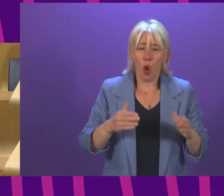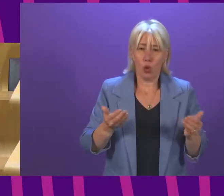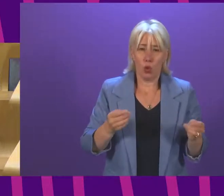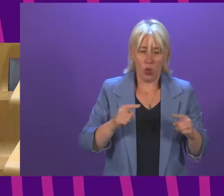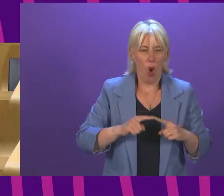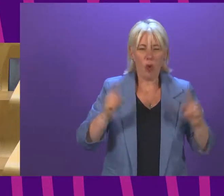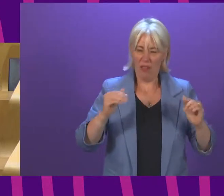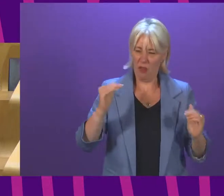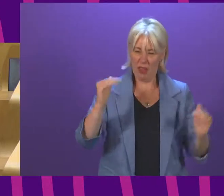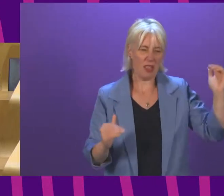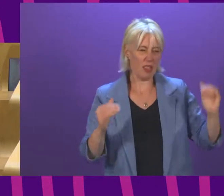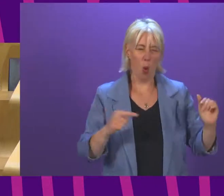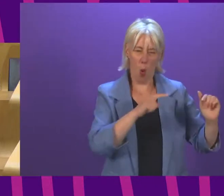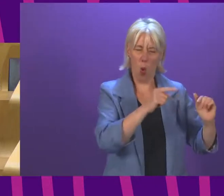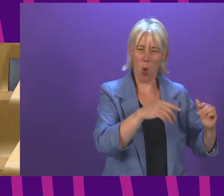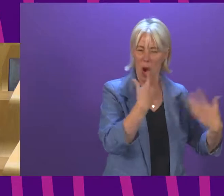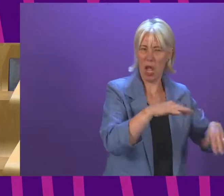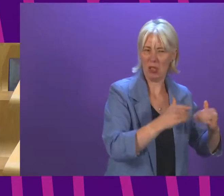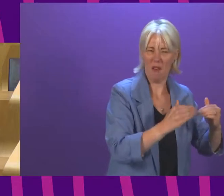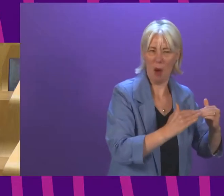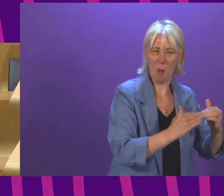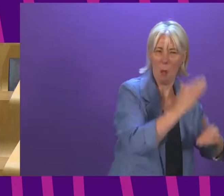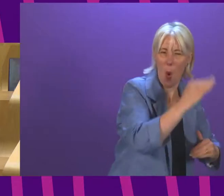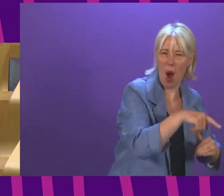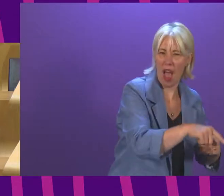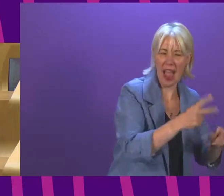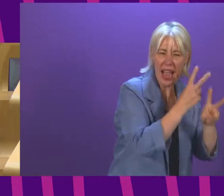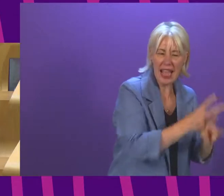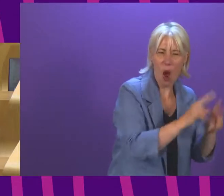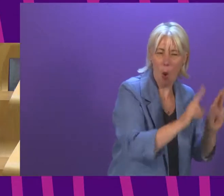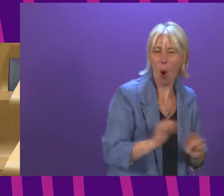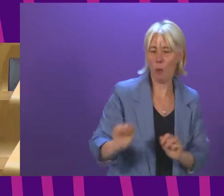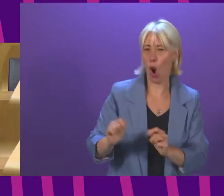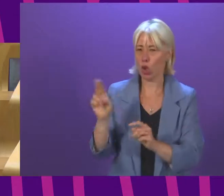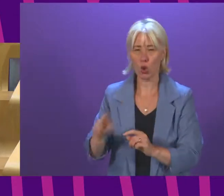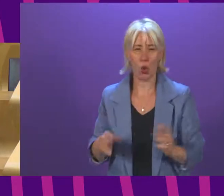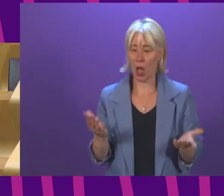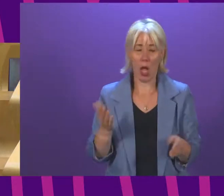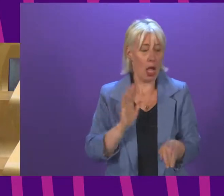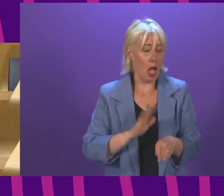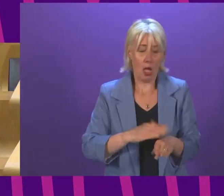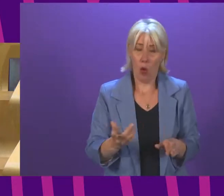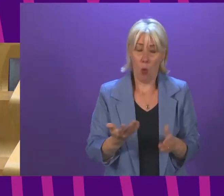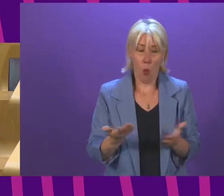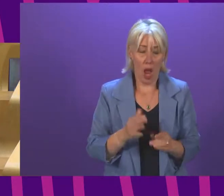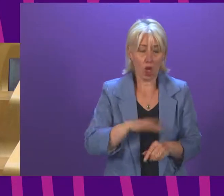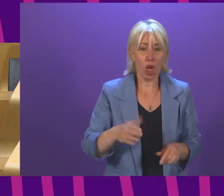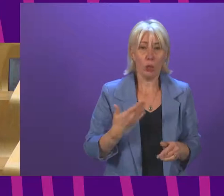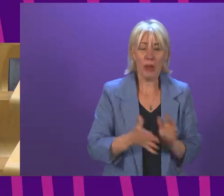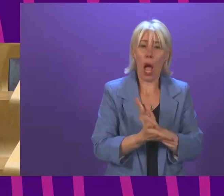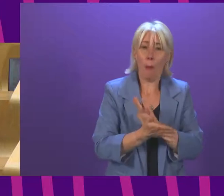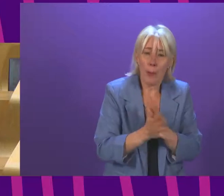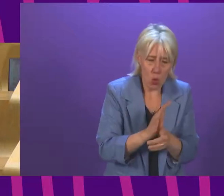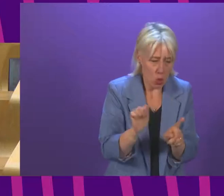in the suffering of individuals in any such circumstances. Wherever a child was abused in whatever circumstance is